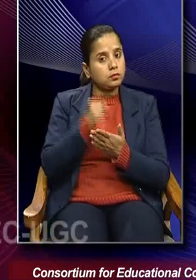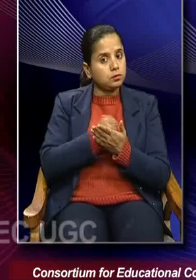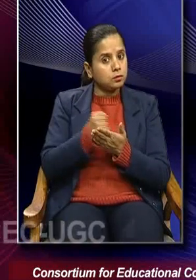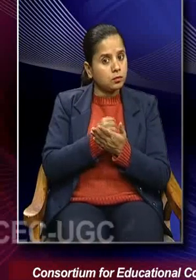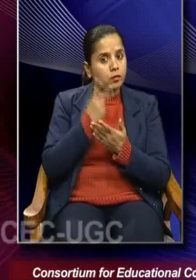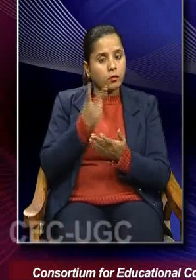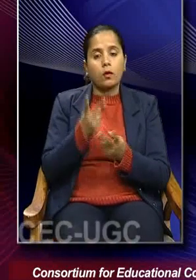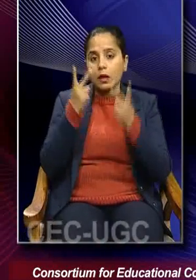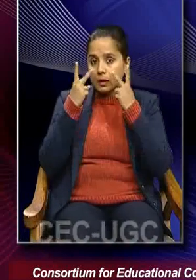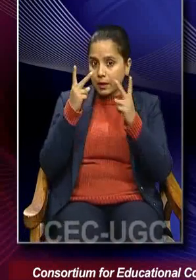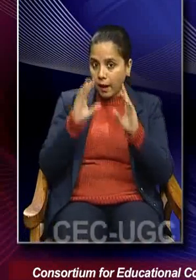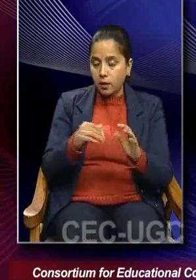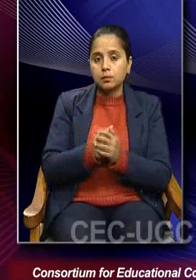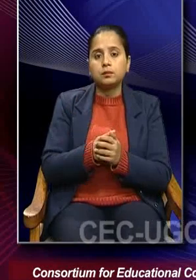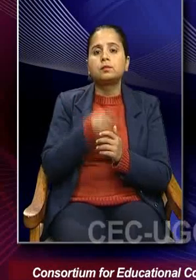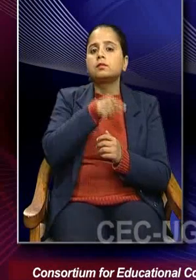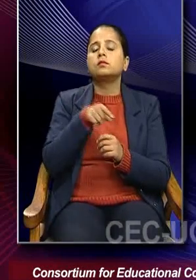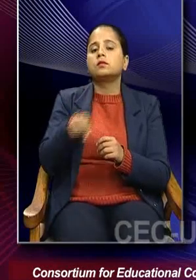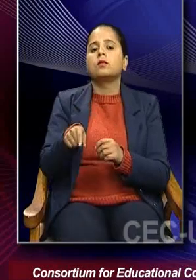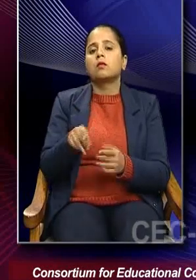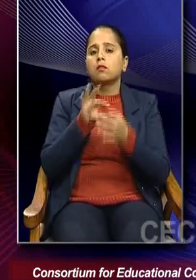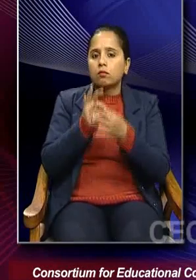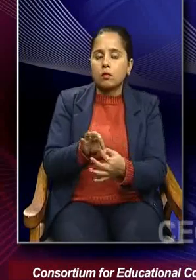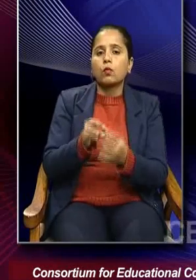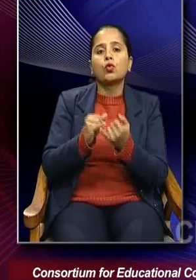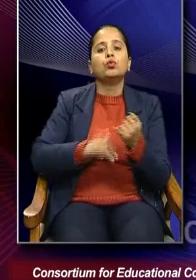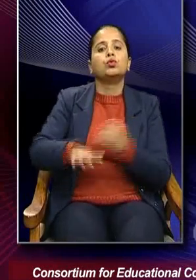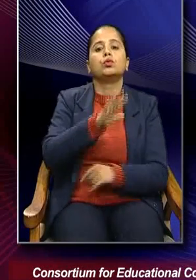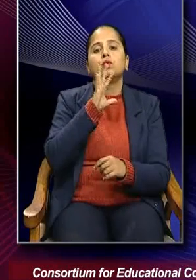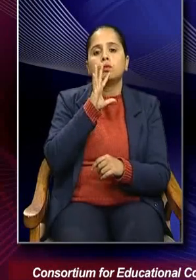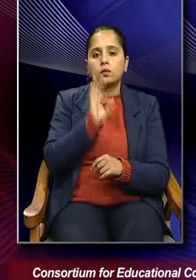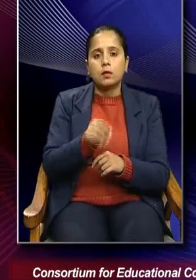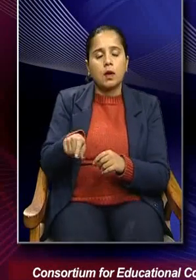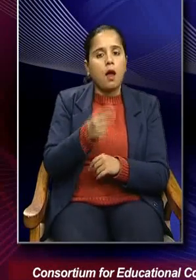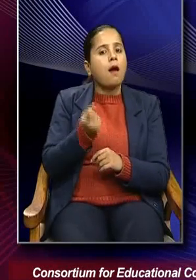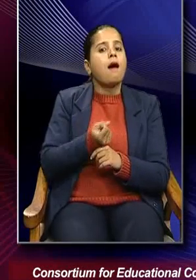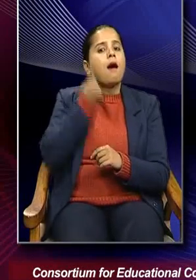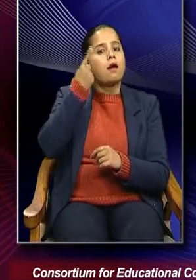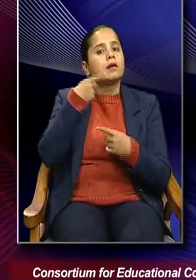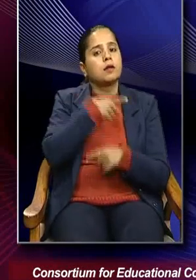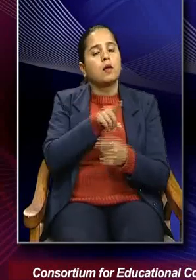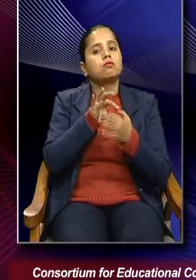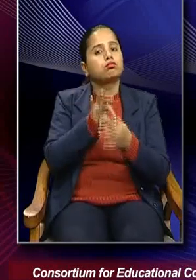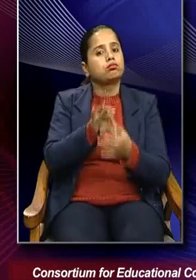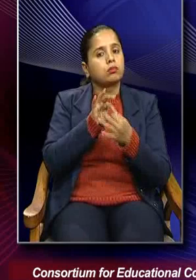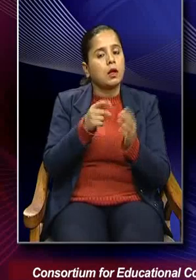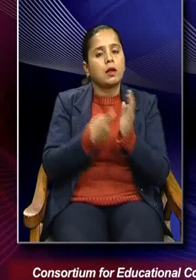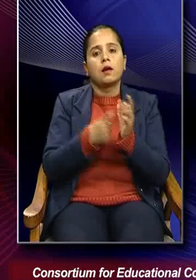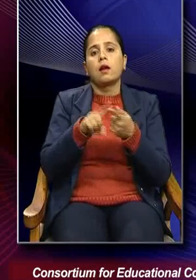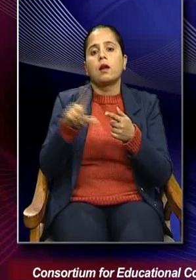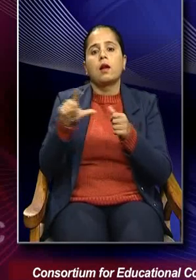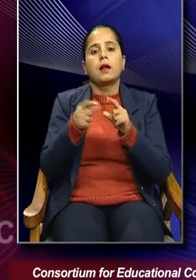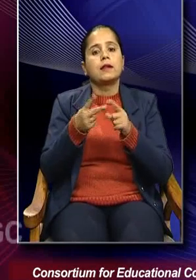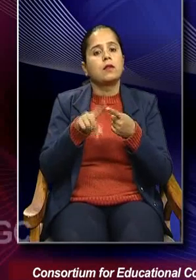consider accompanying social reality by understanding relativity, that everything